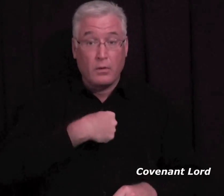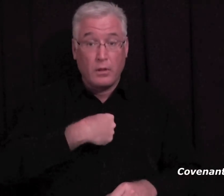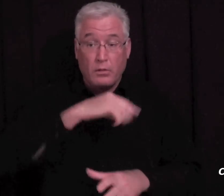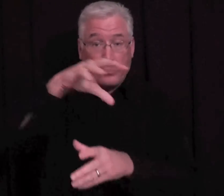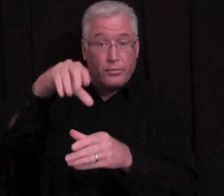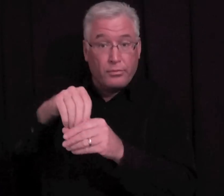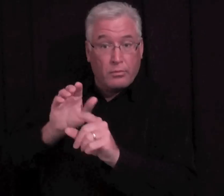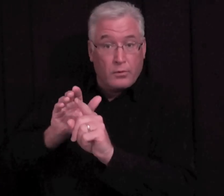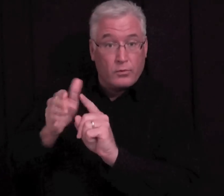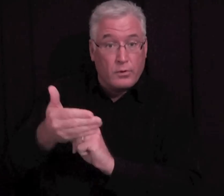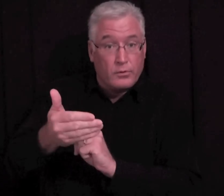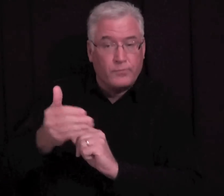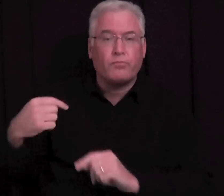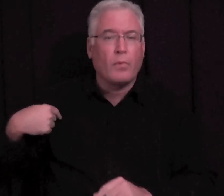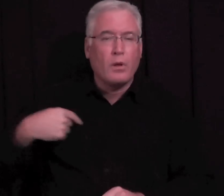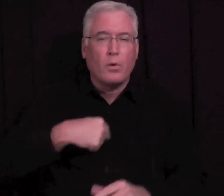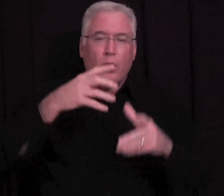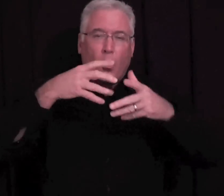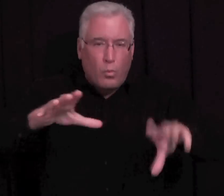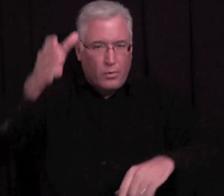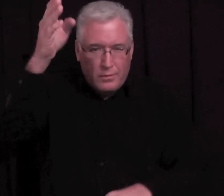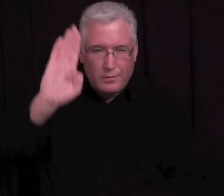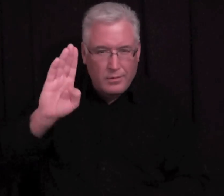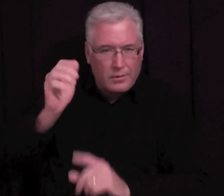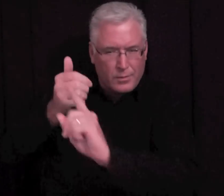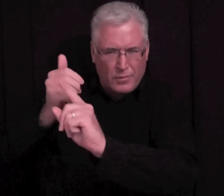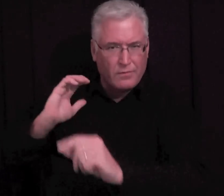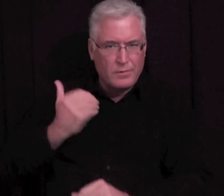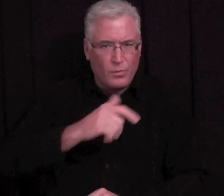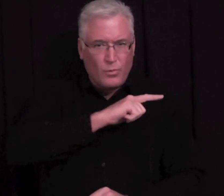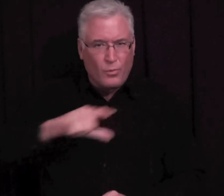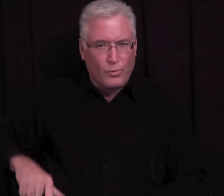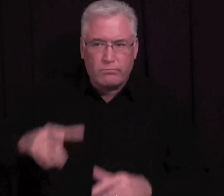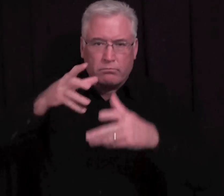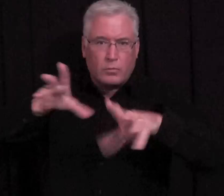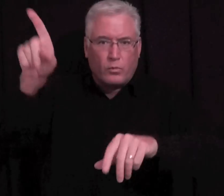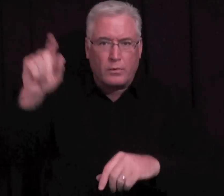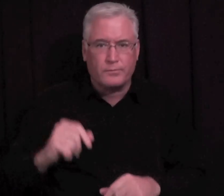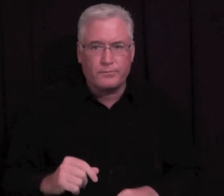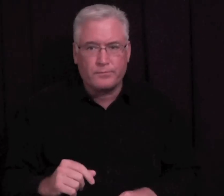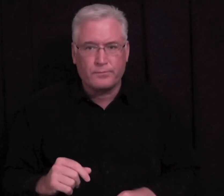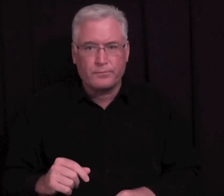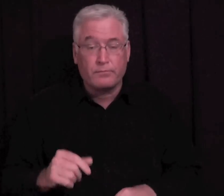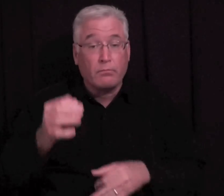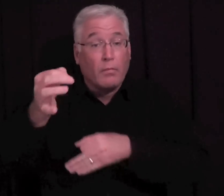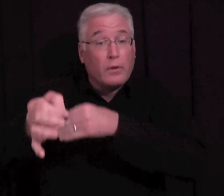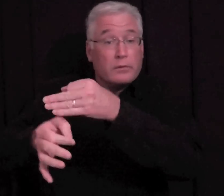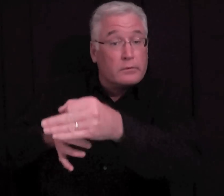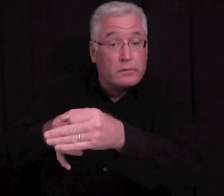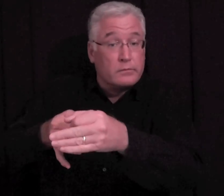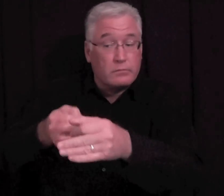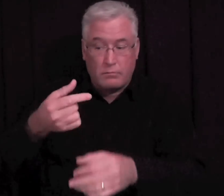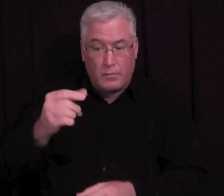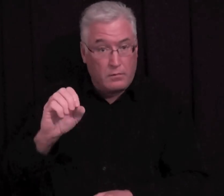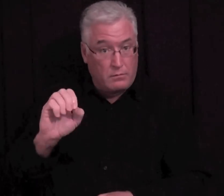God as the covenant Lord. When you're involved in adultery, you know, you don't want God as your Lord. You don't. Instead,